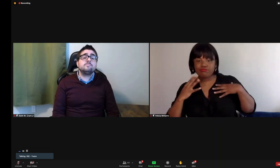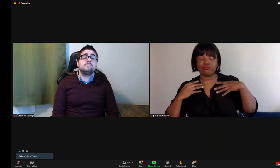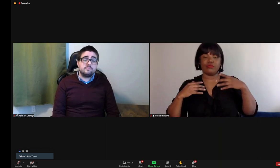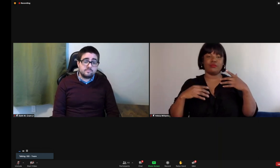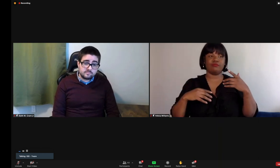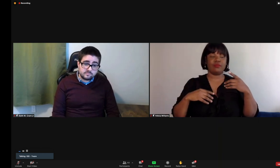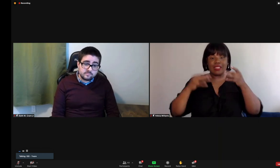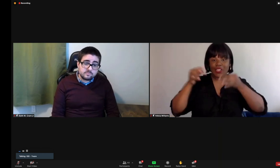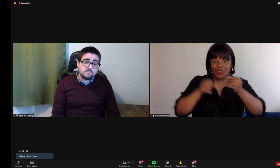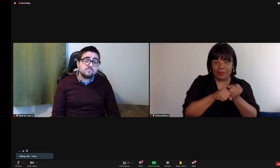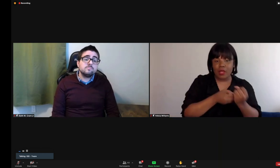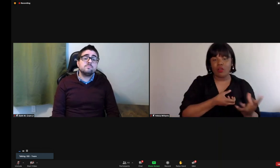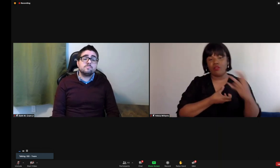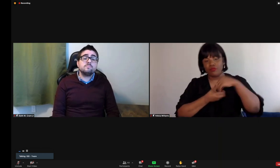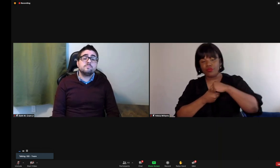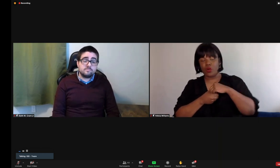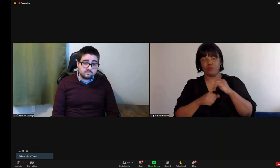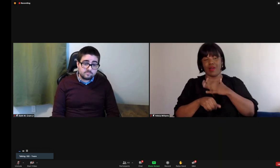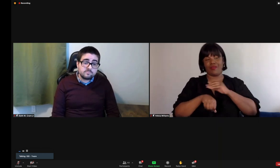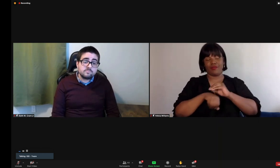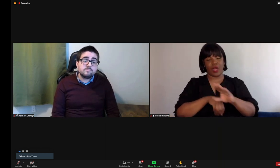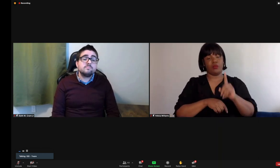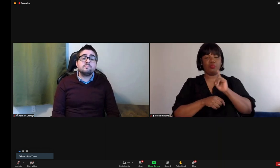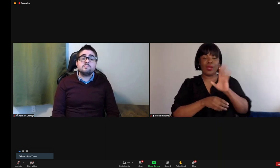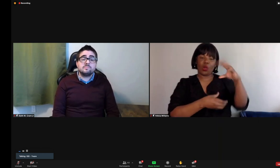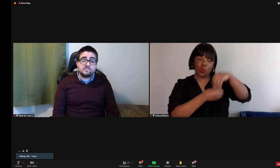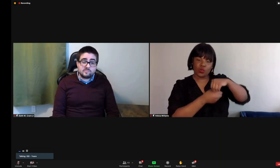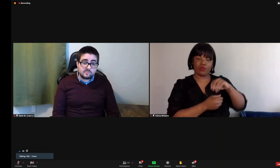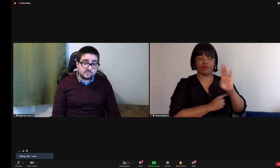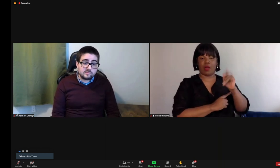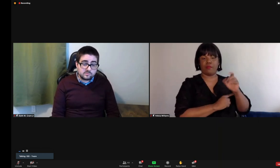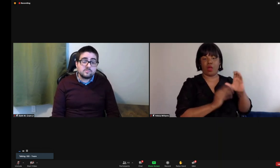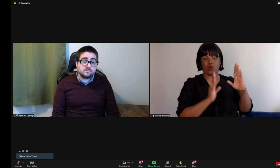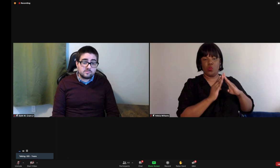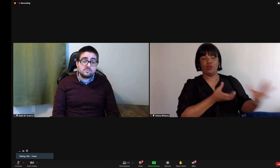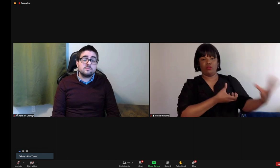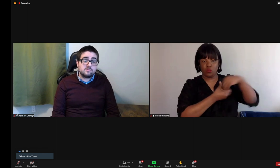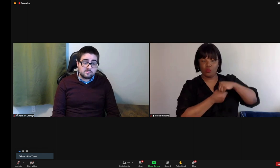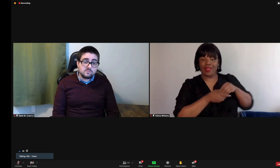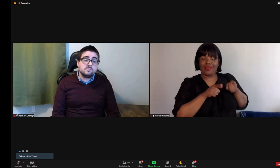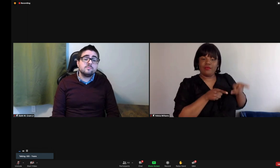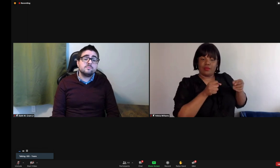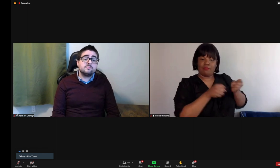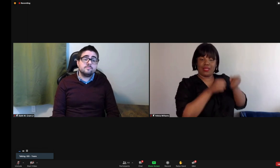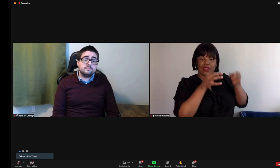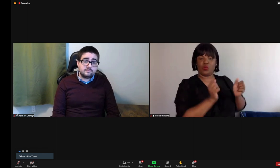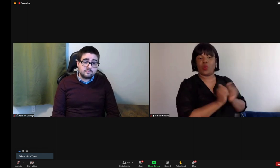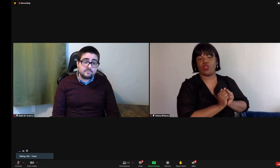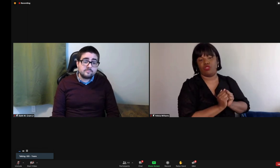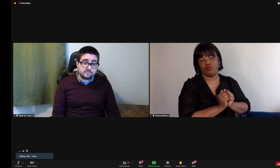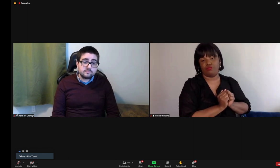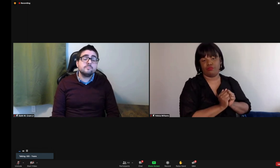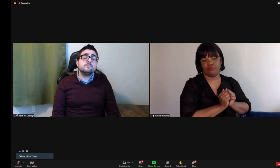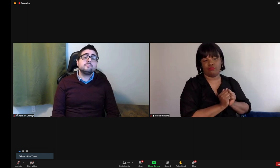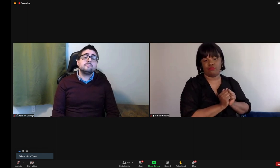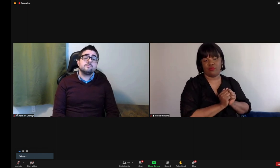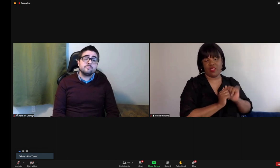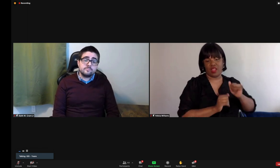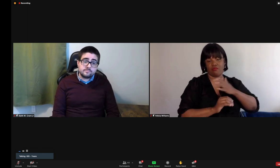you know, seeing how certain decisions and details are made as it relates to the work that I did here, and also tying in members of the BIPOC